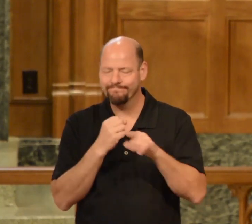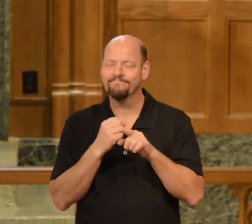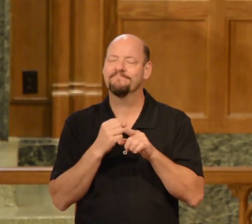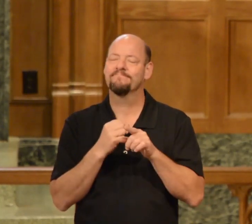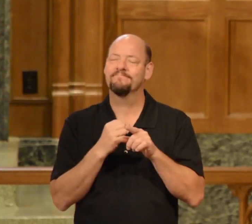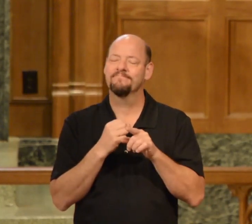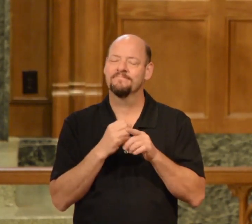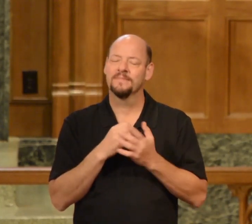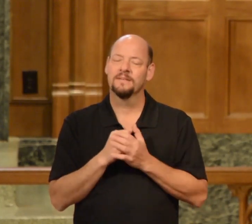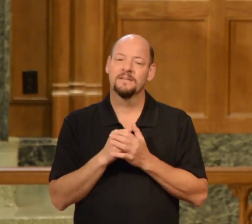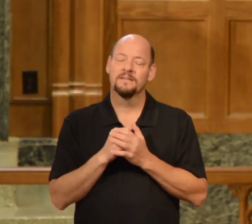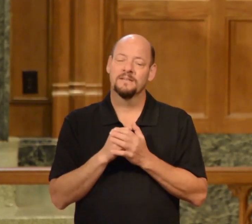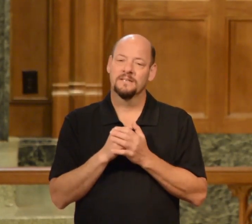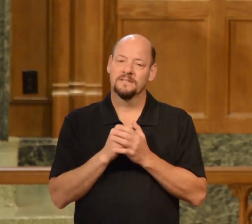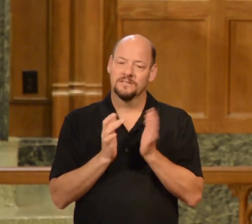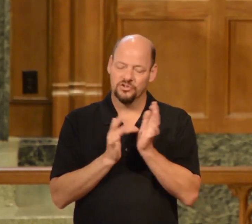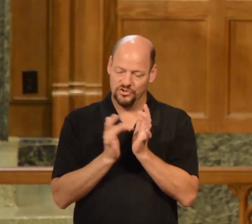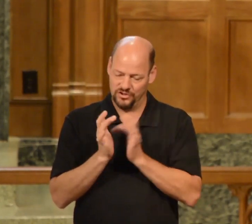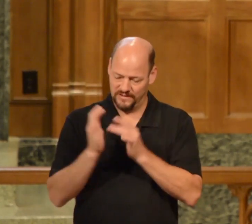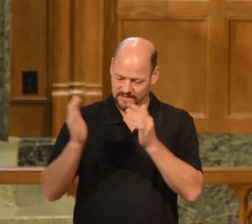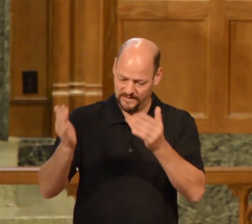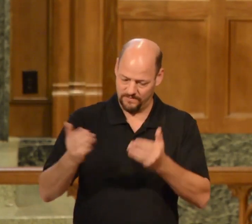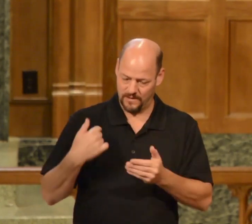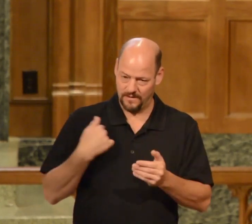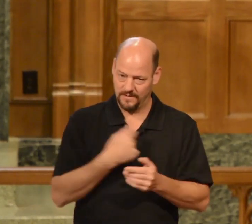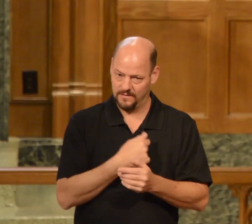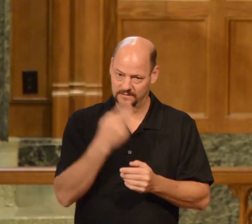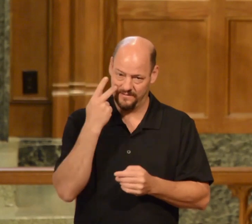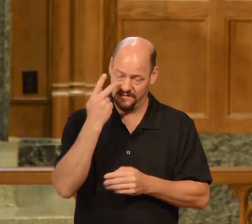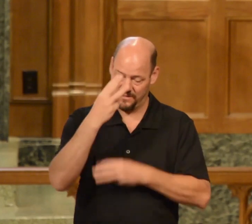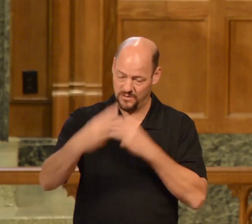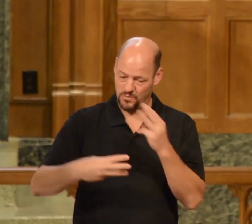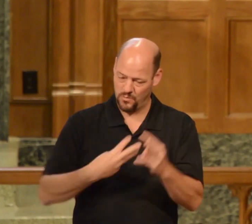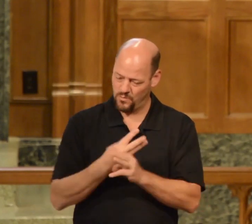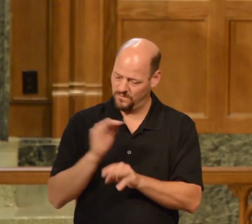around us as Jesus sees it